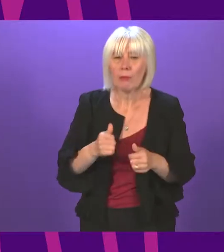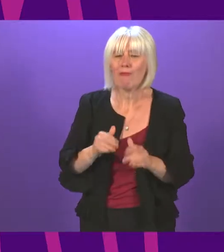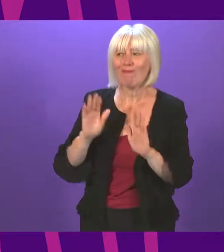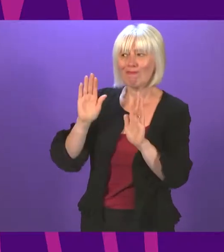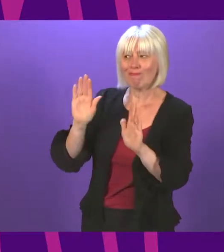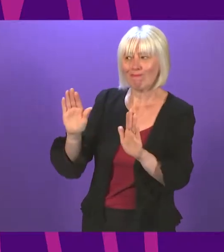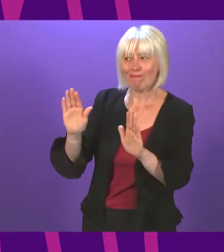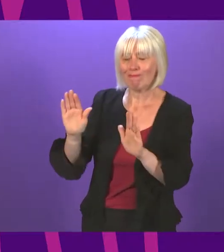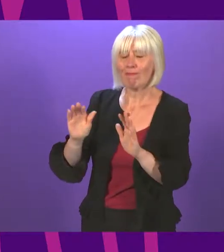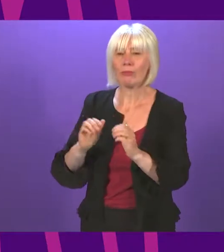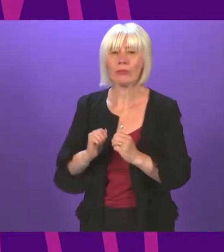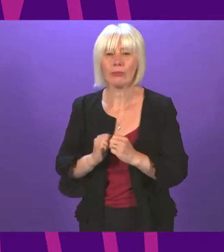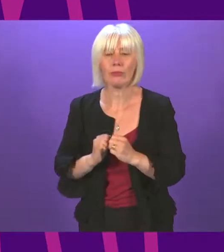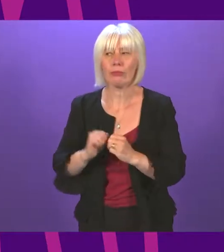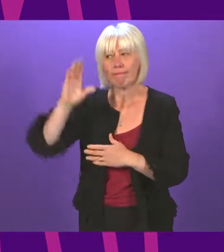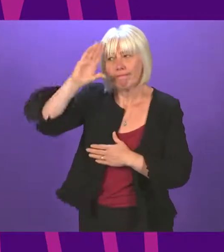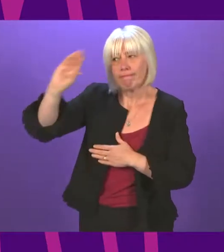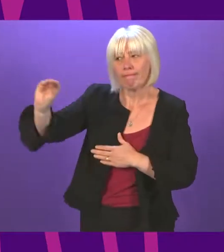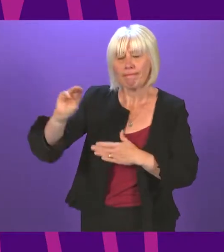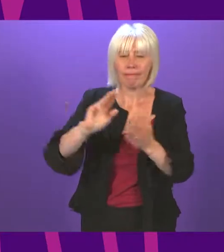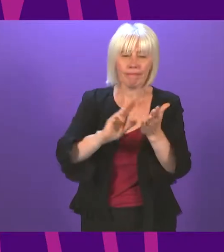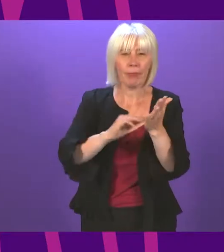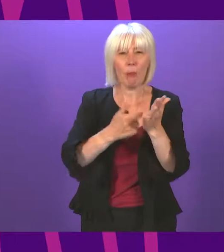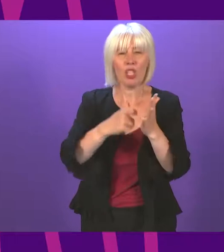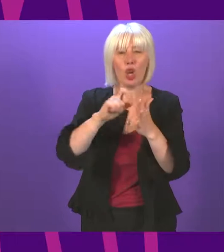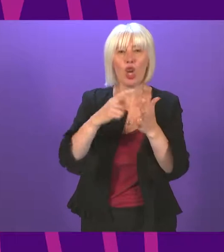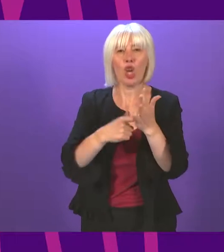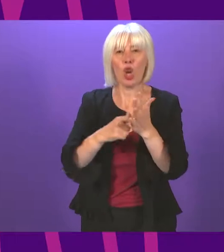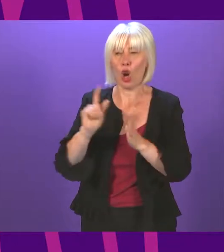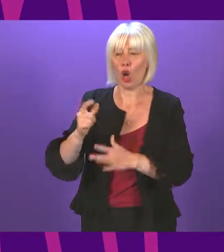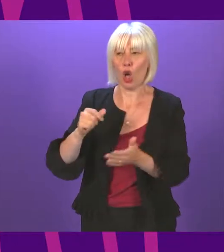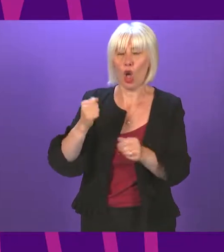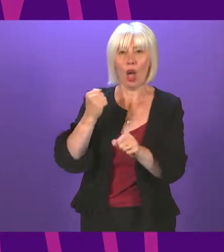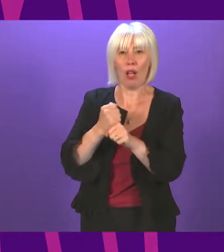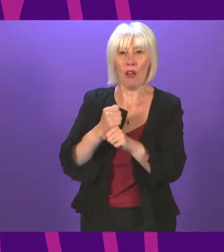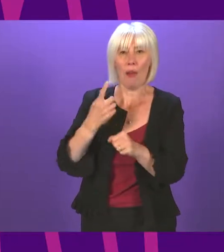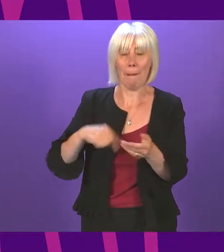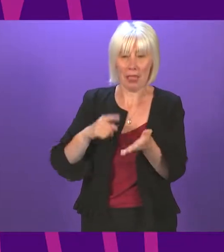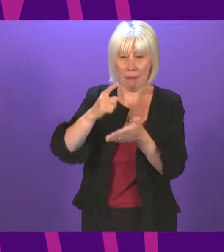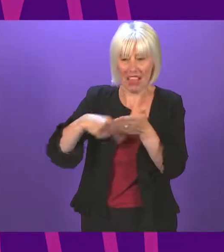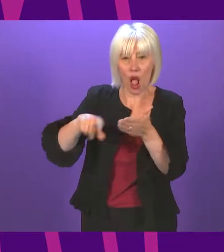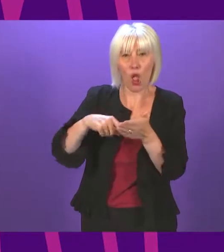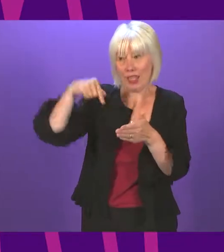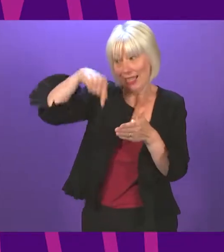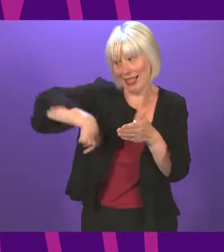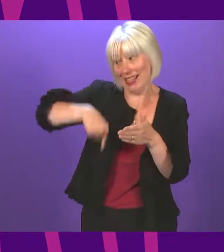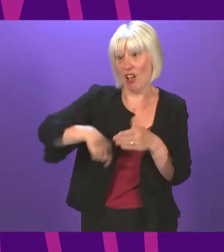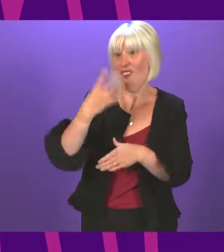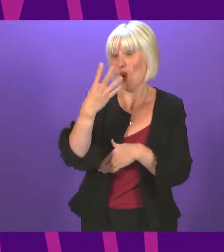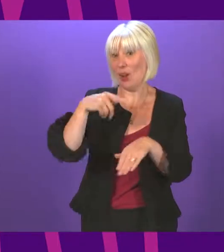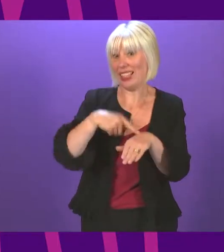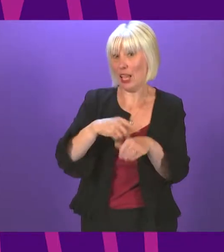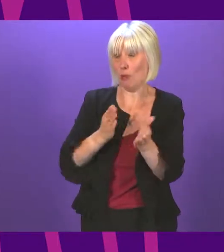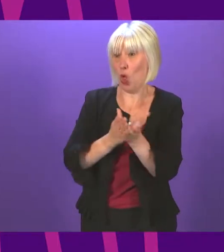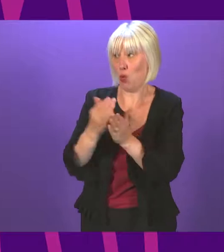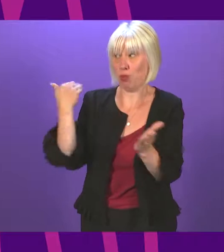point out to Mr Kerr that, of course, the government has been elected on four occasions by the public in Scotland over the